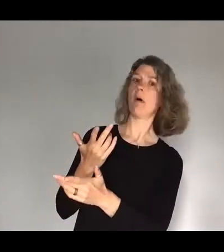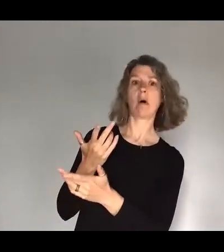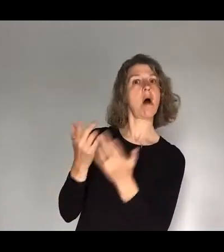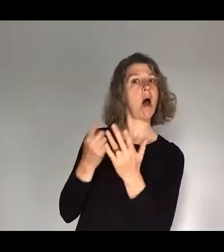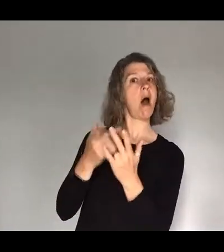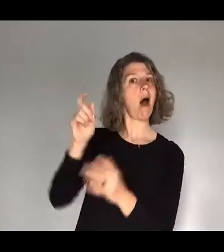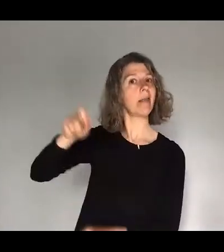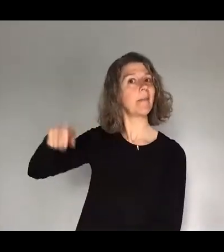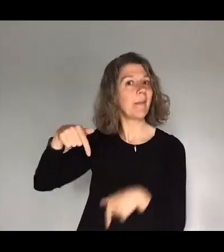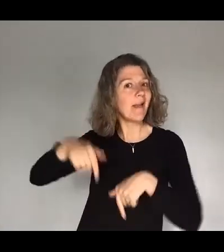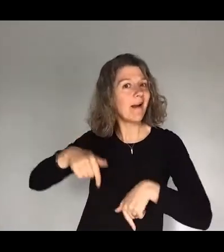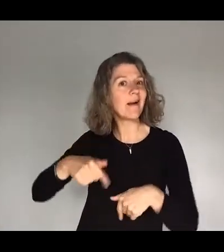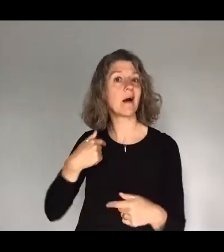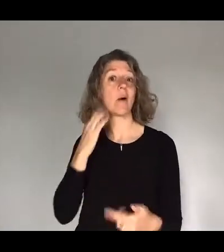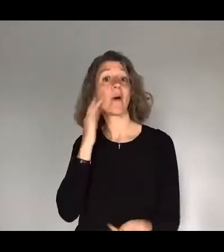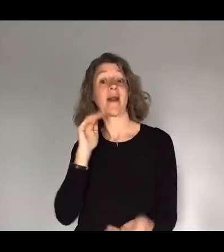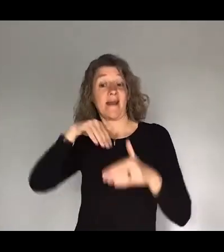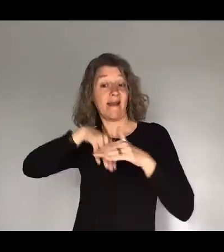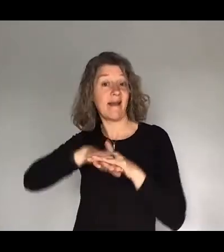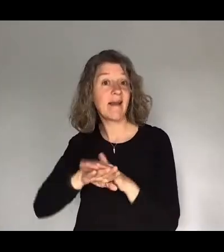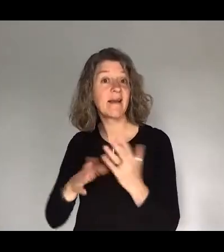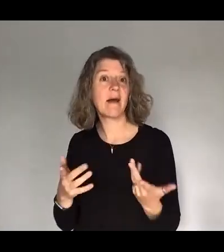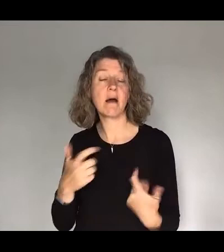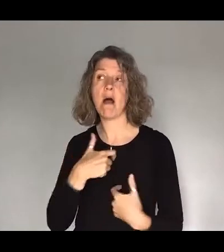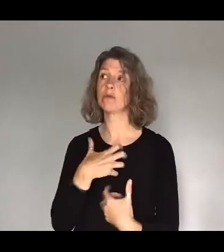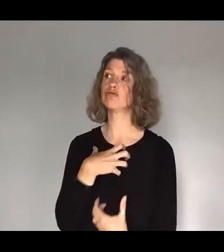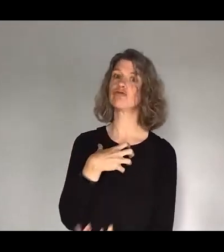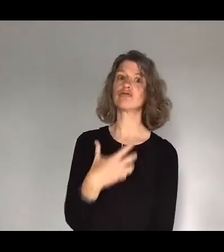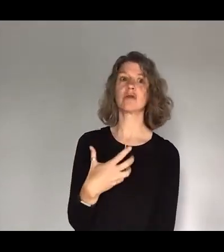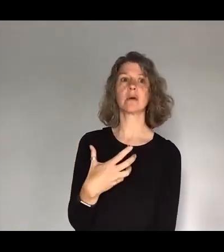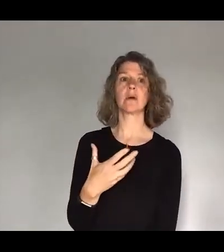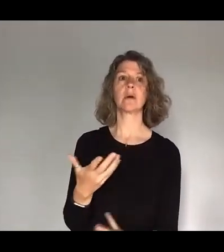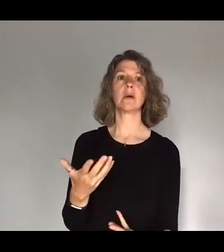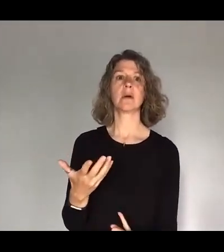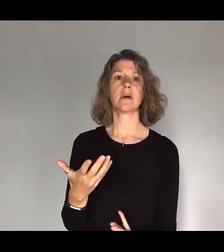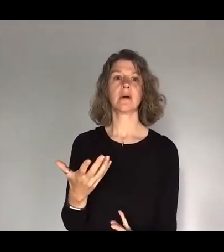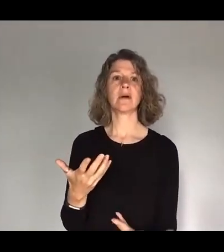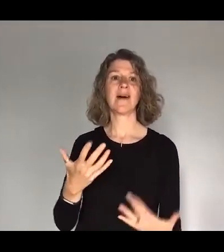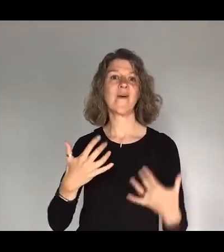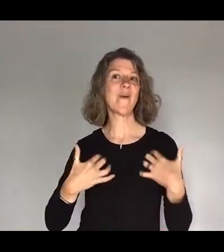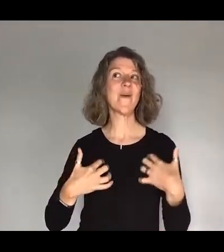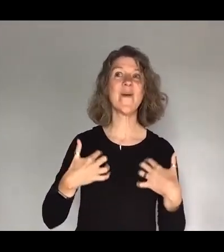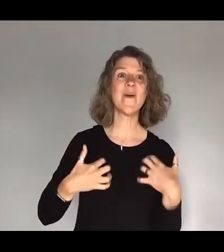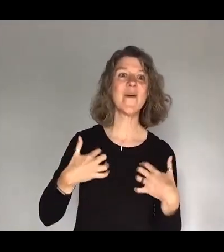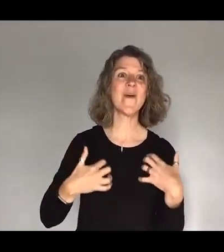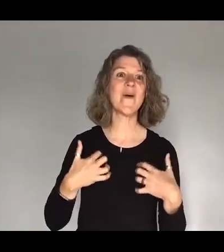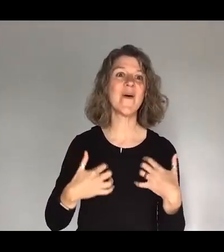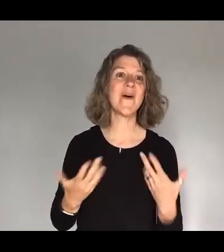here. I got inside and I was shot. It was a vibe. Who's Alpha for? It's for you.